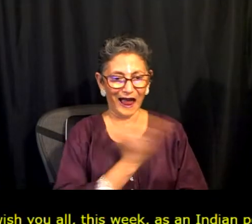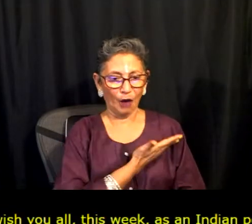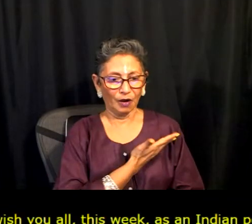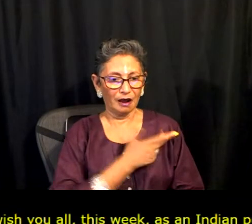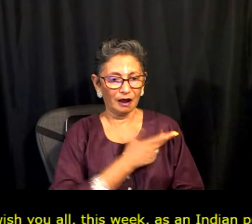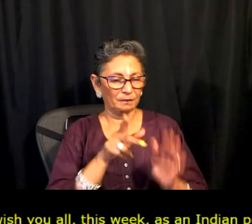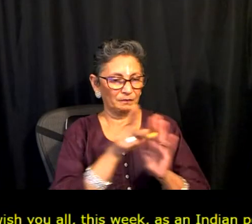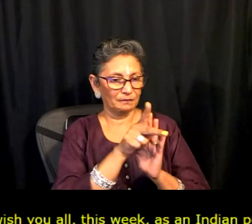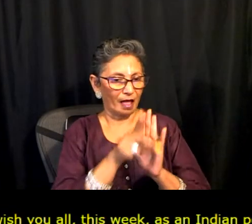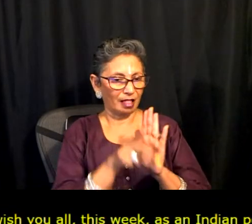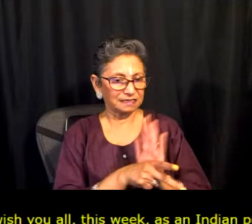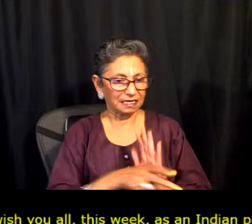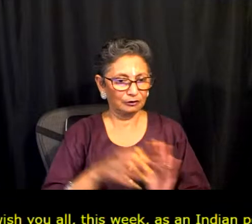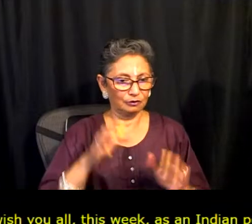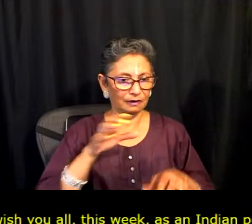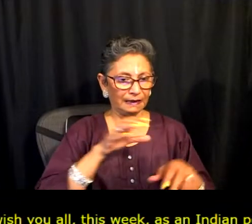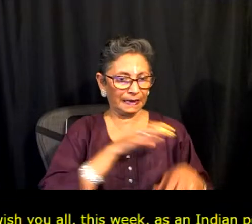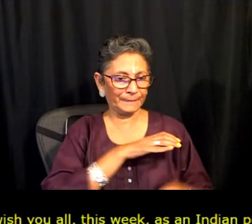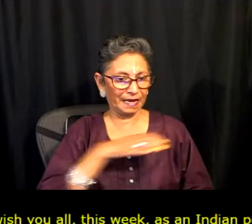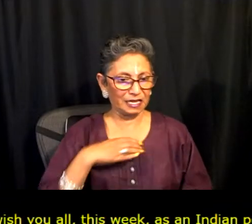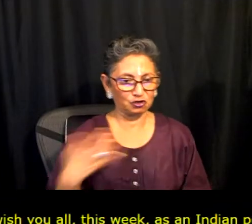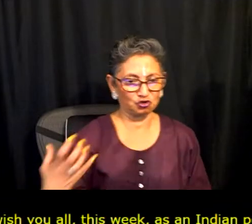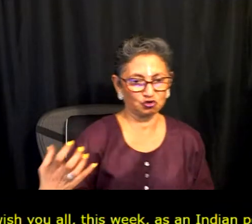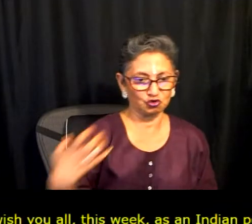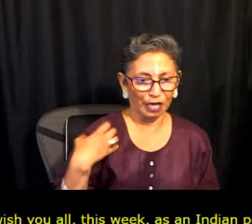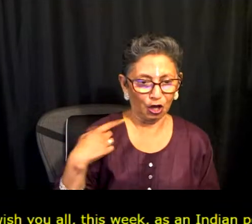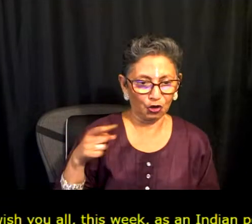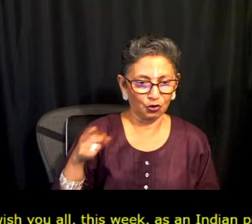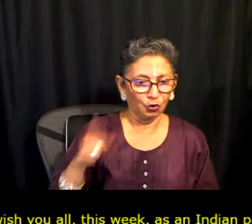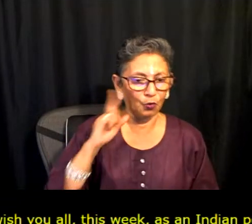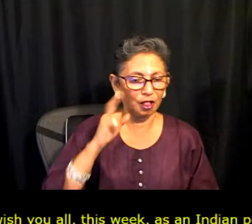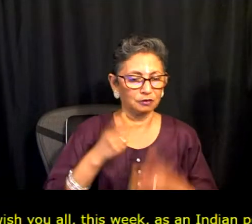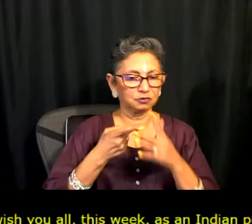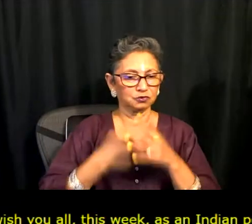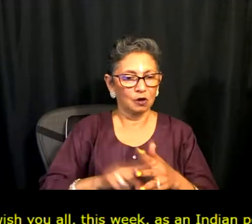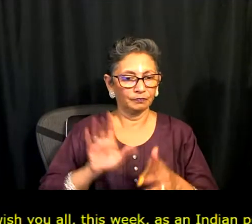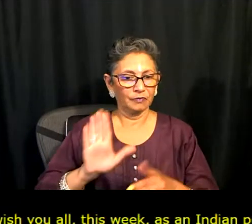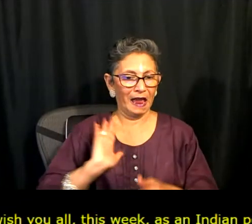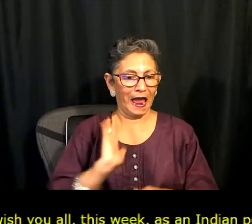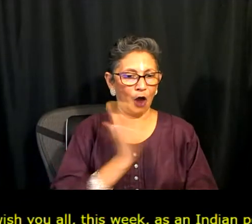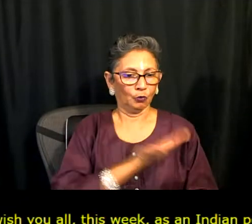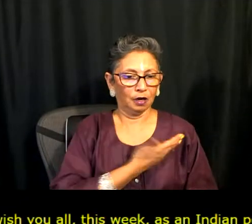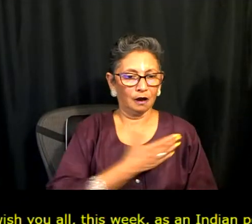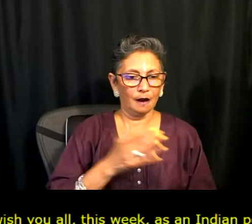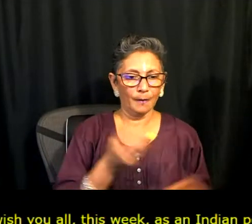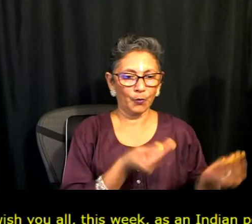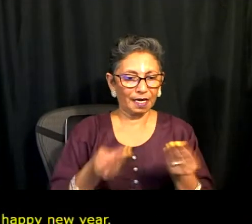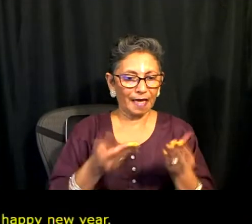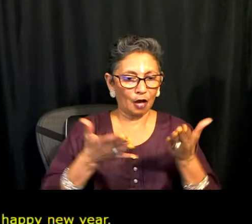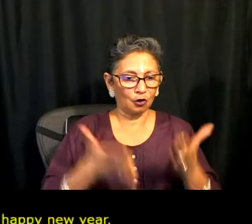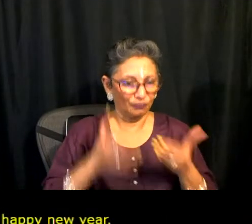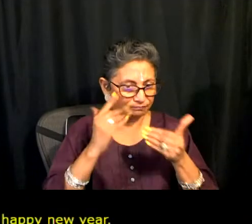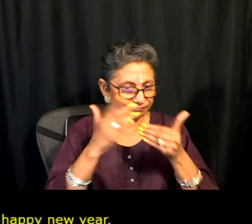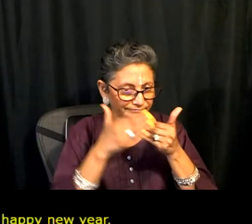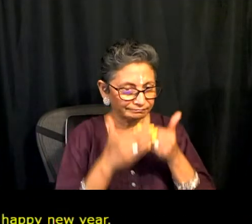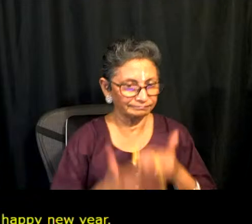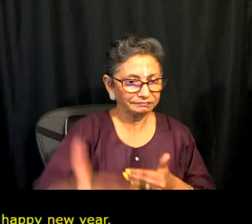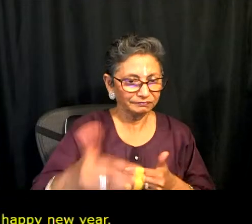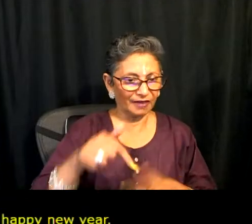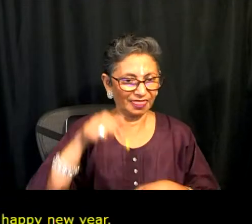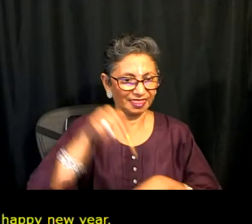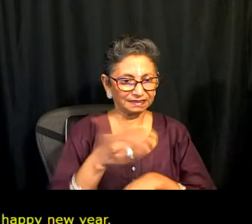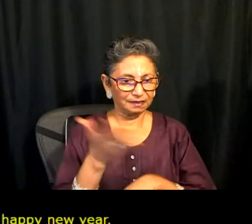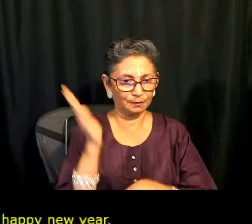Tonight, I am thrilled to introduce to you Marla Hattrack, our committee chair.